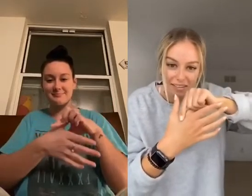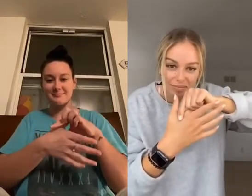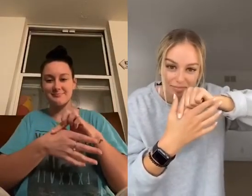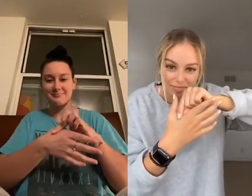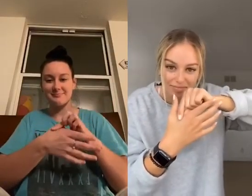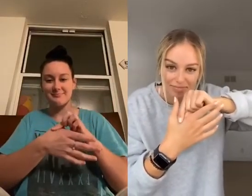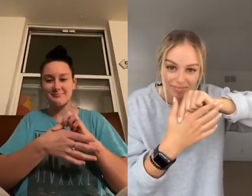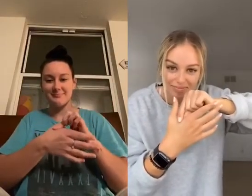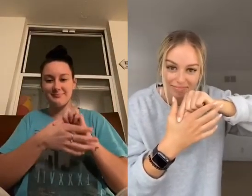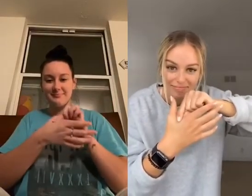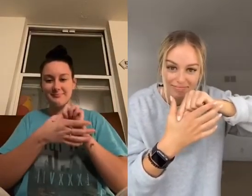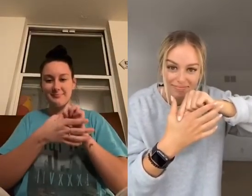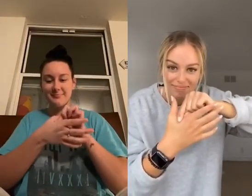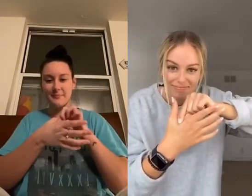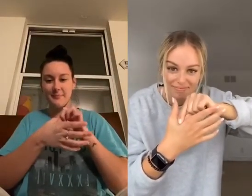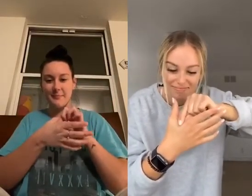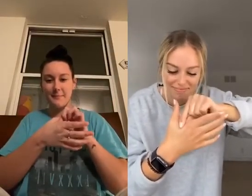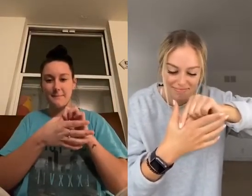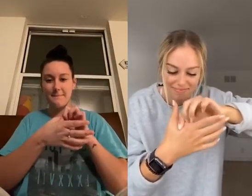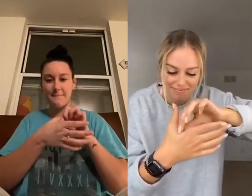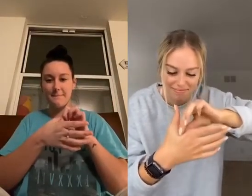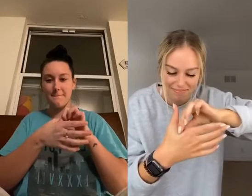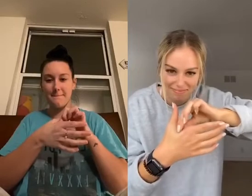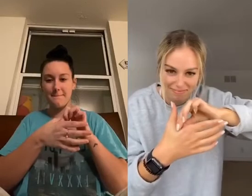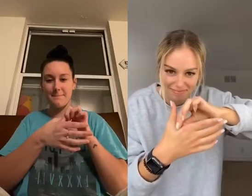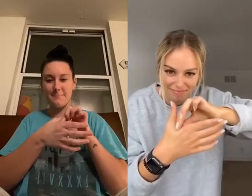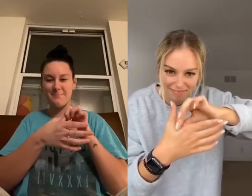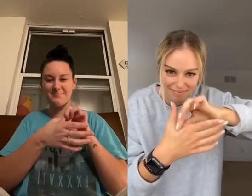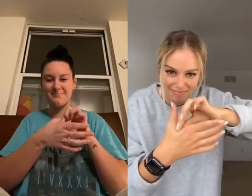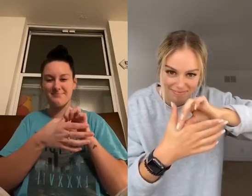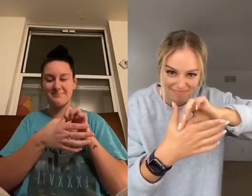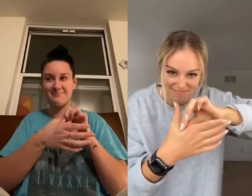thumb and your left index finger. And squeeze it for 5 seconds.